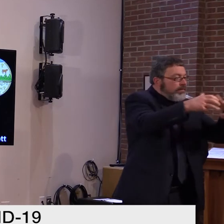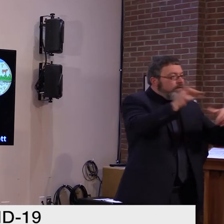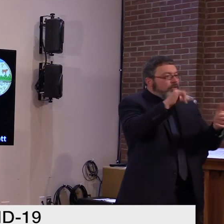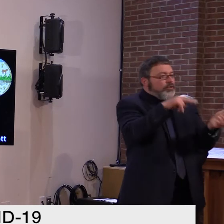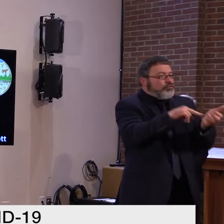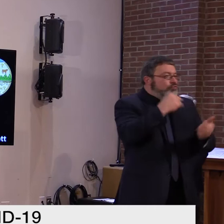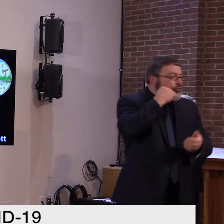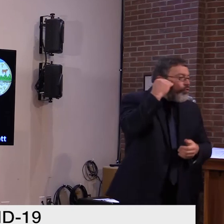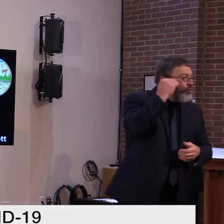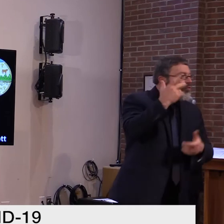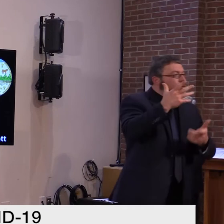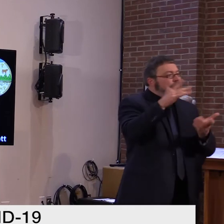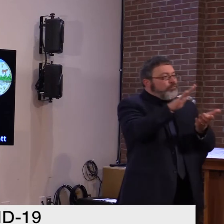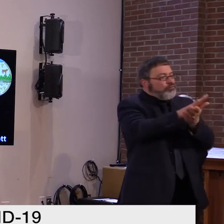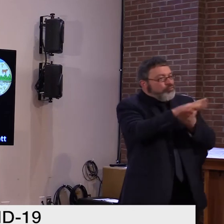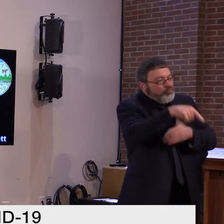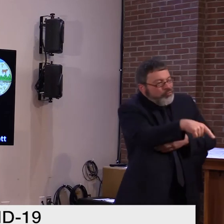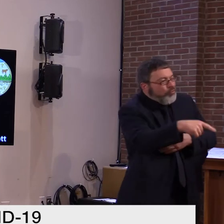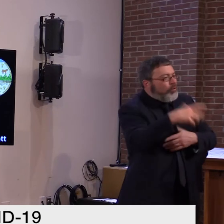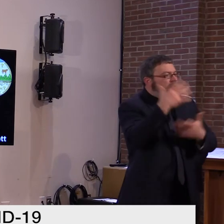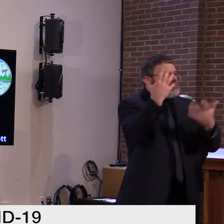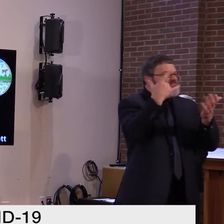school or childcare.